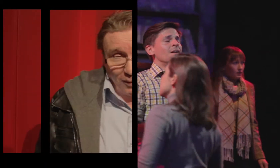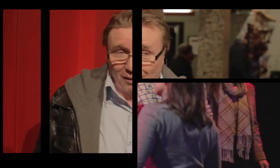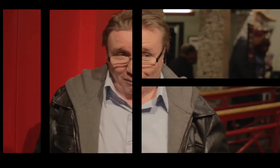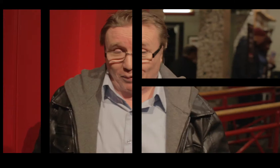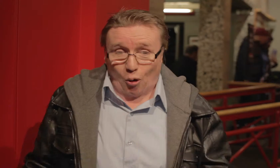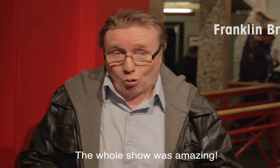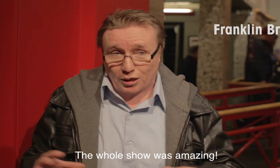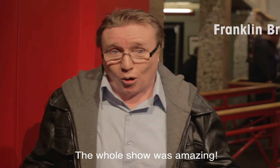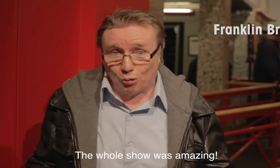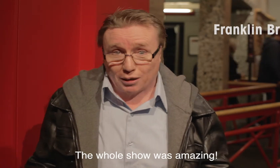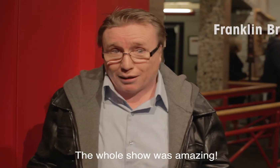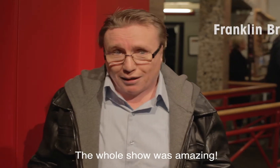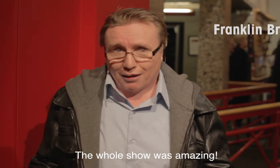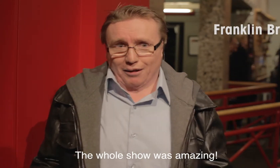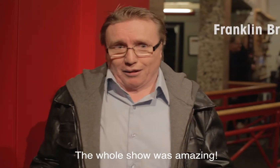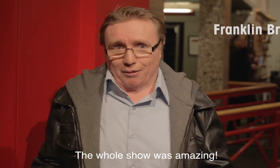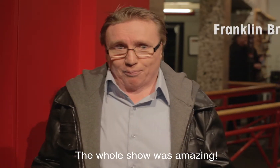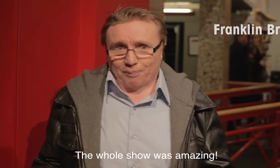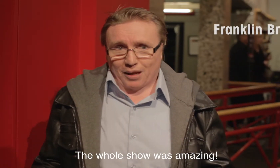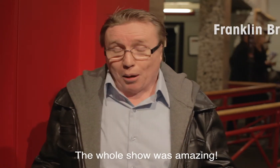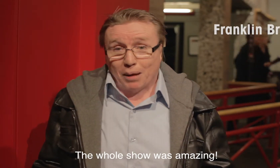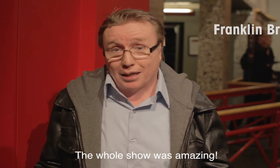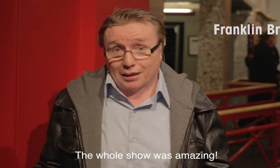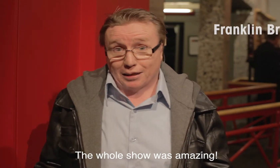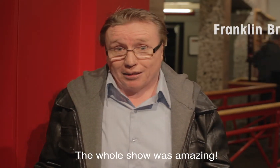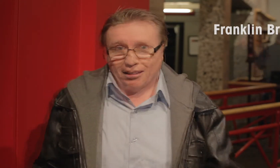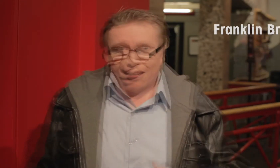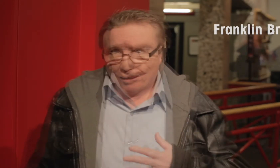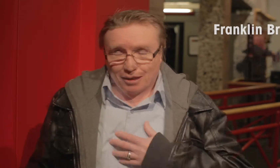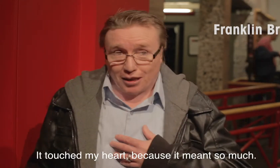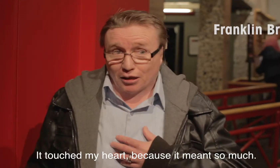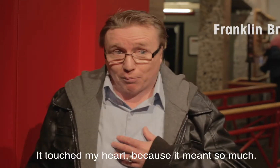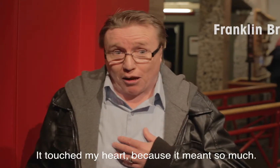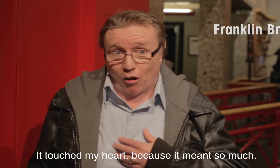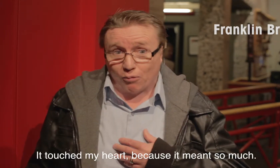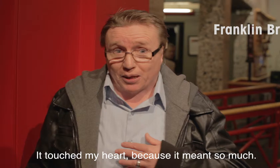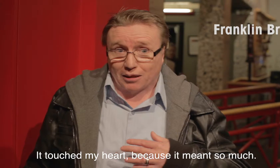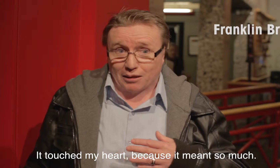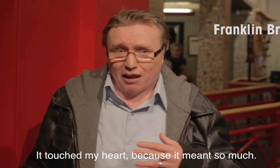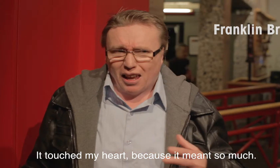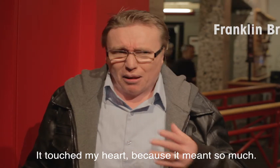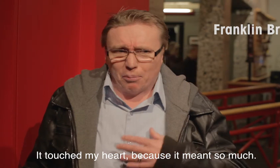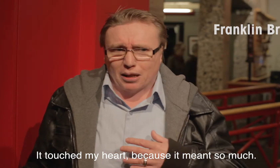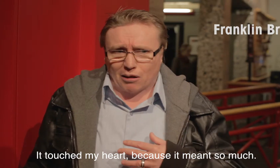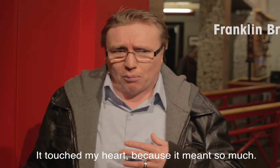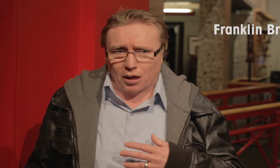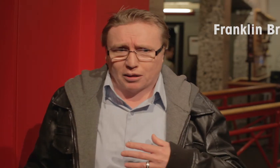The whole show was amazing. It touched my heart because it meant so much